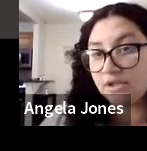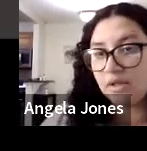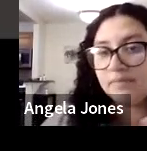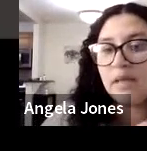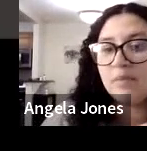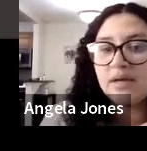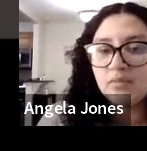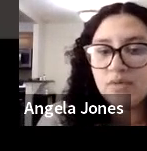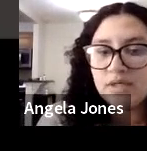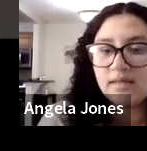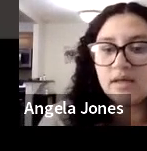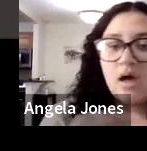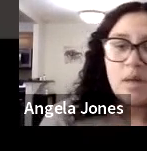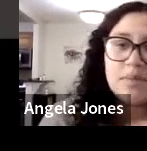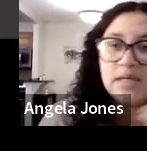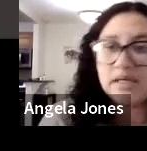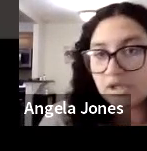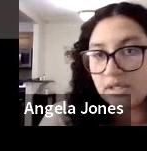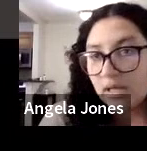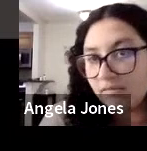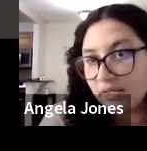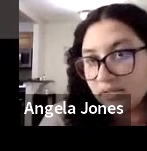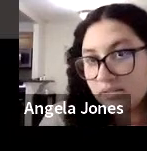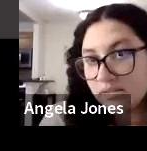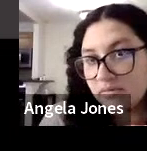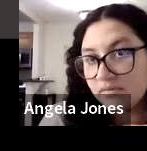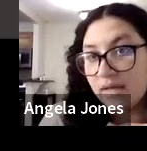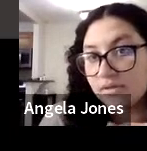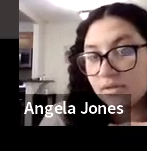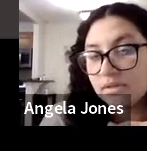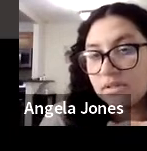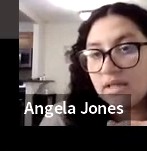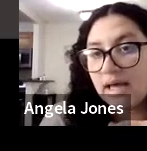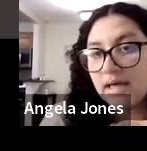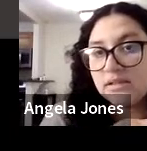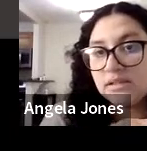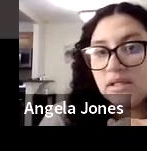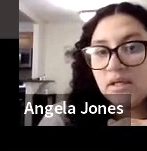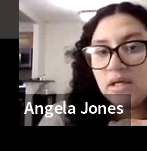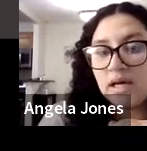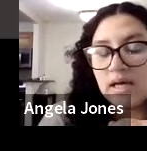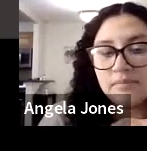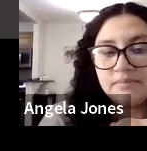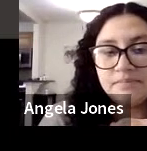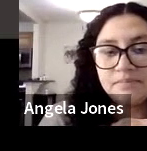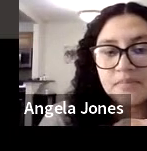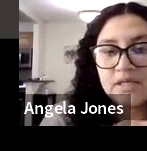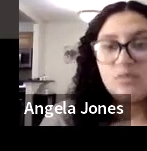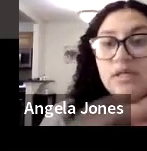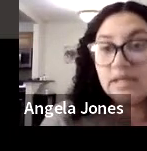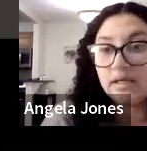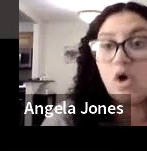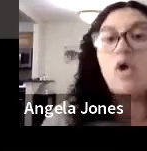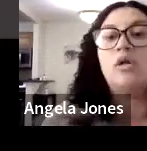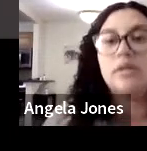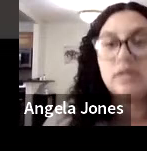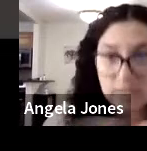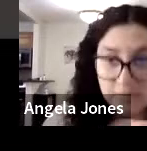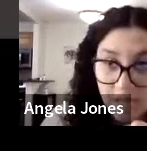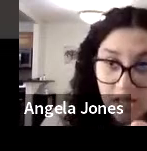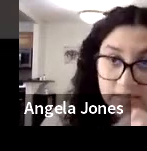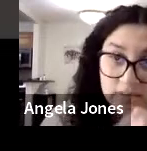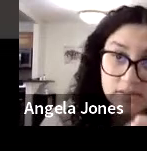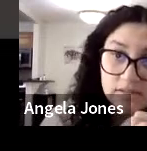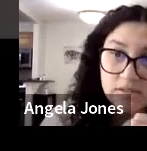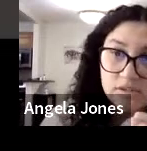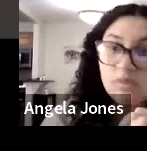not just temperature, but really the combination of these factors that, um, can really all